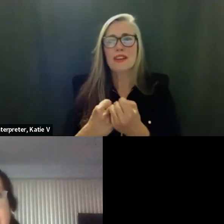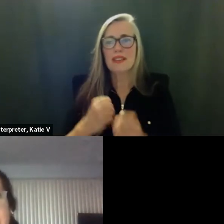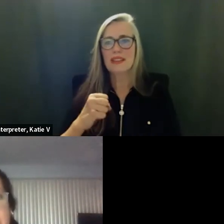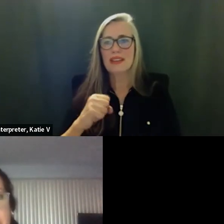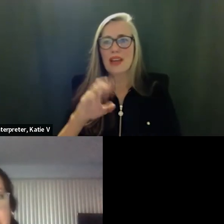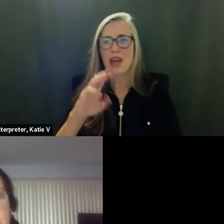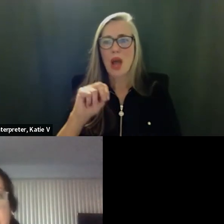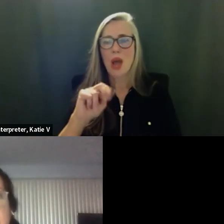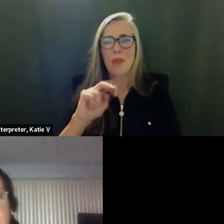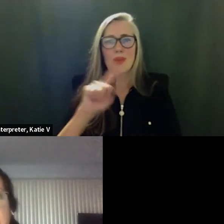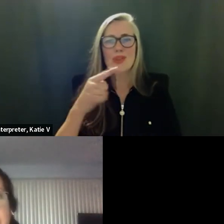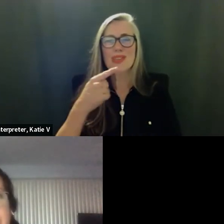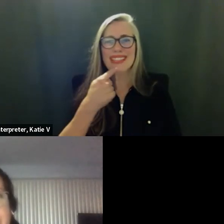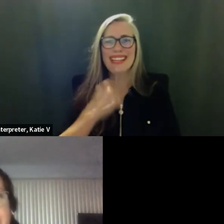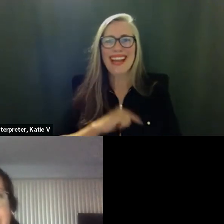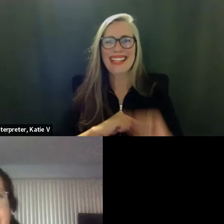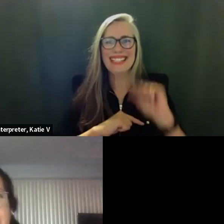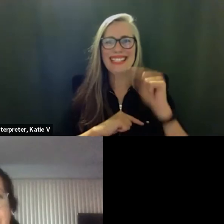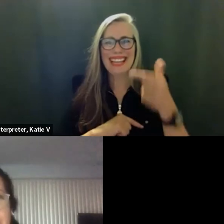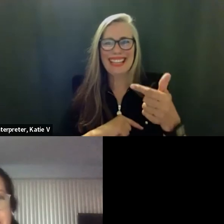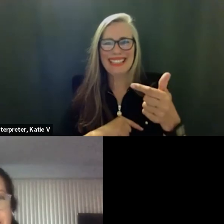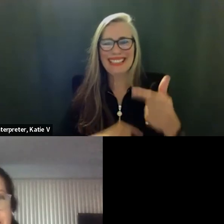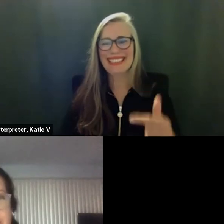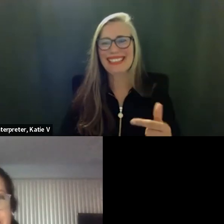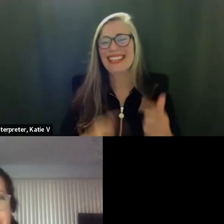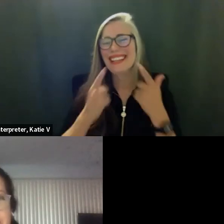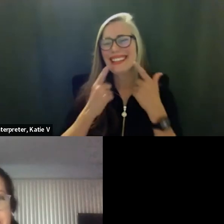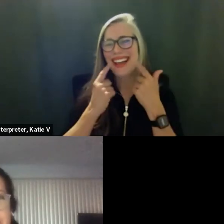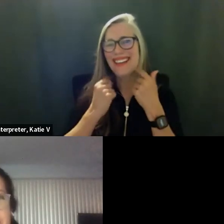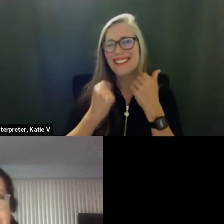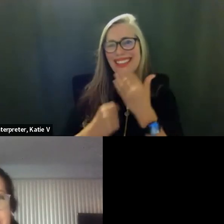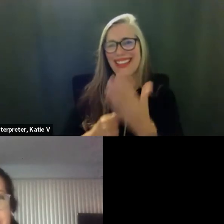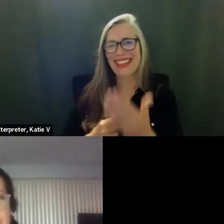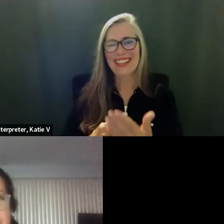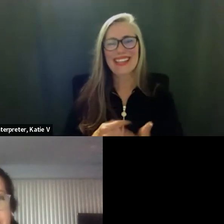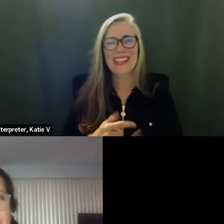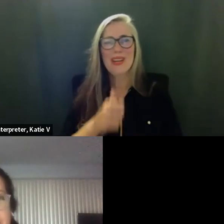thank you okay